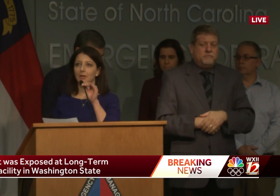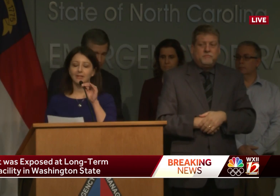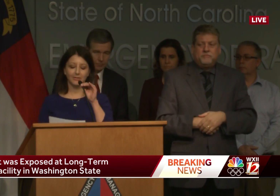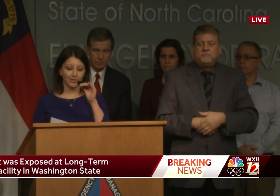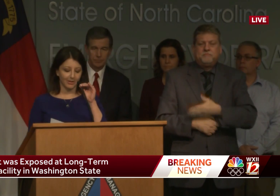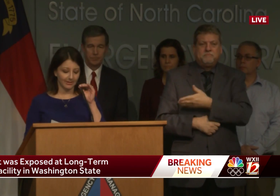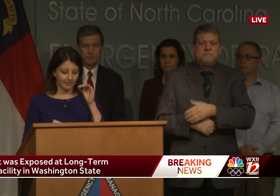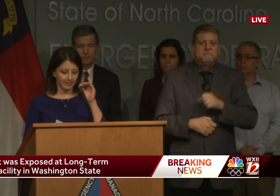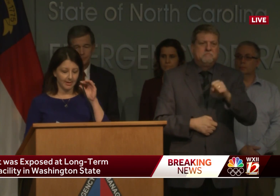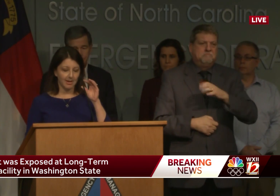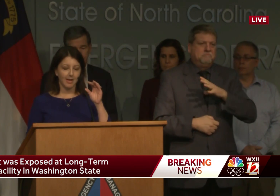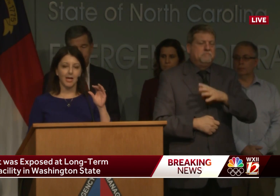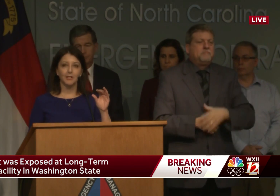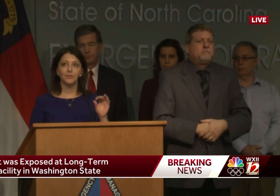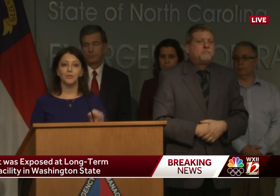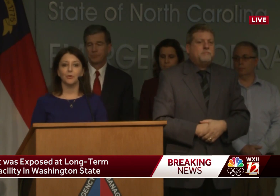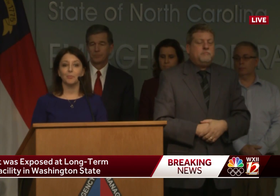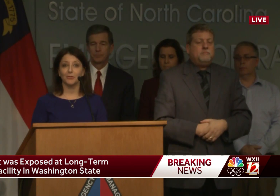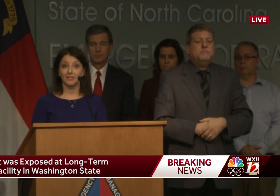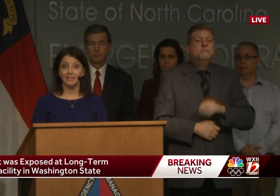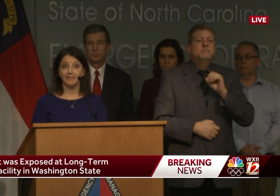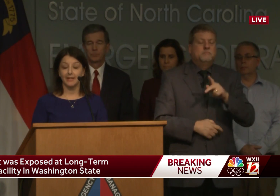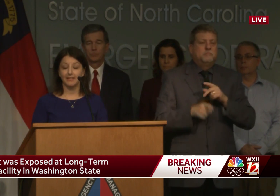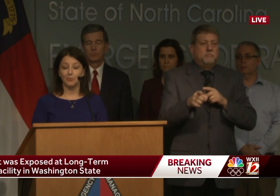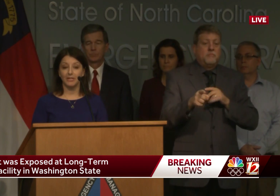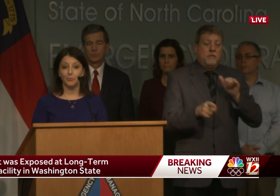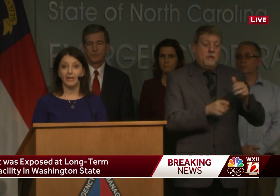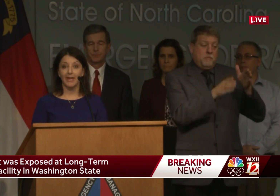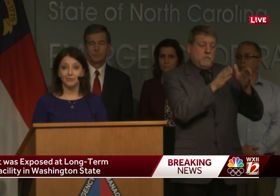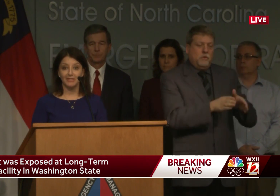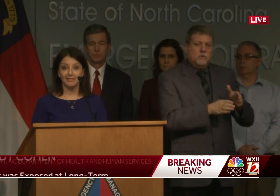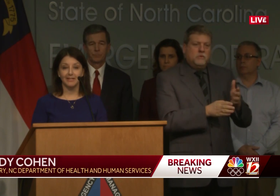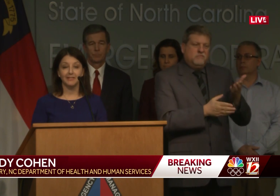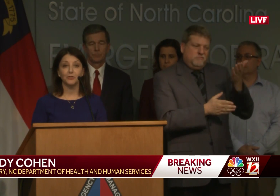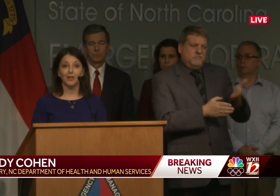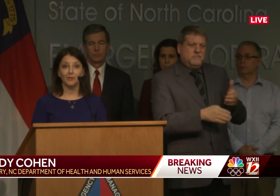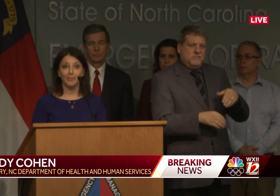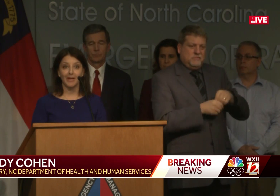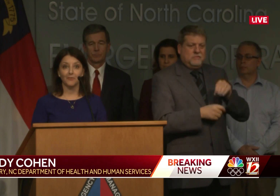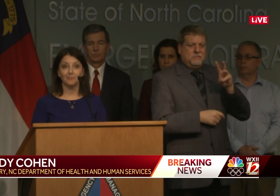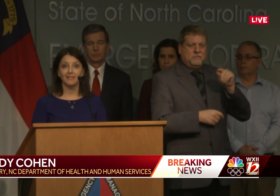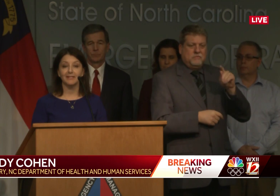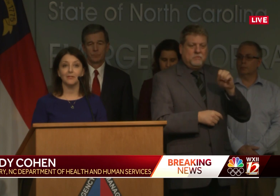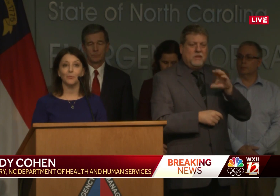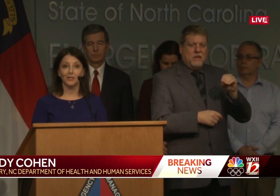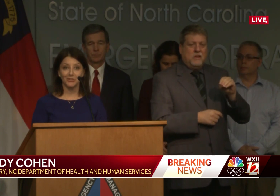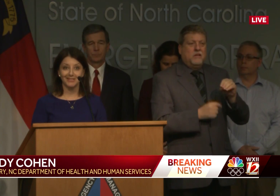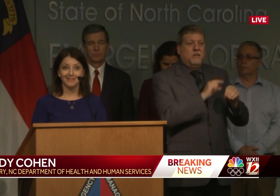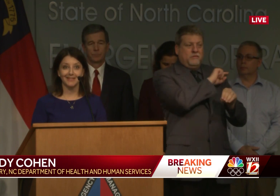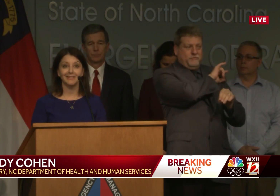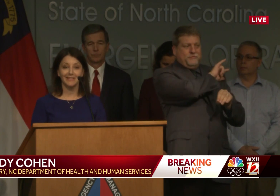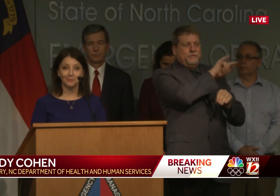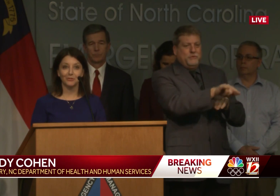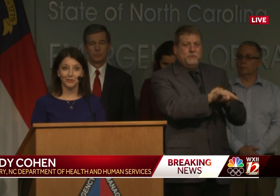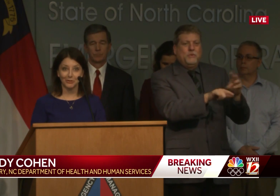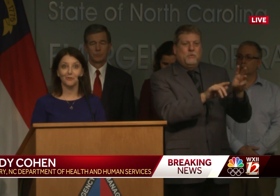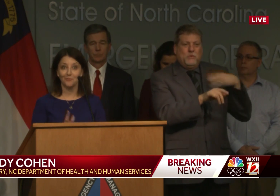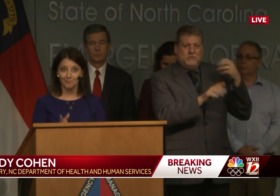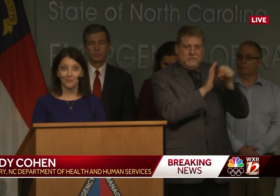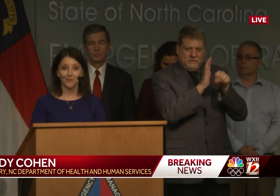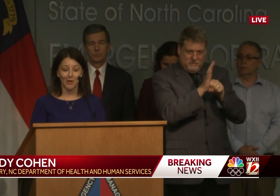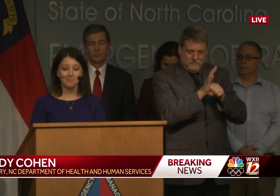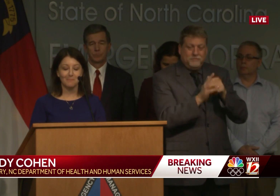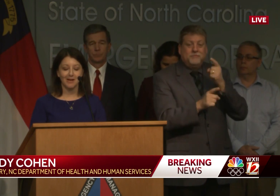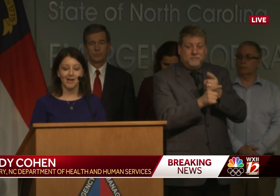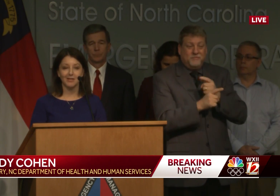Sure, I'll start. So the person is someone in Wake County. They did travel back from the state of Washington. They did return